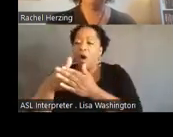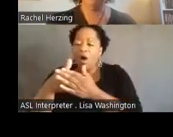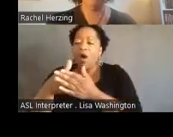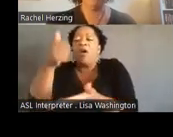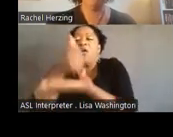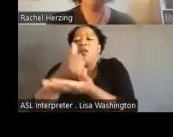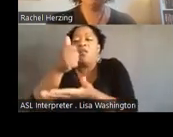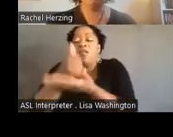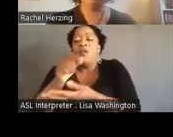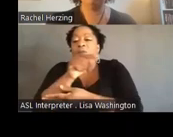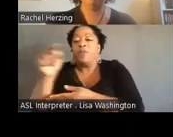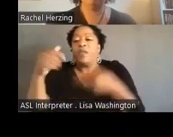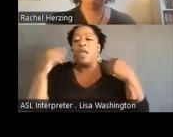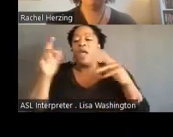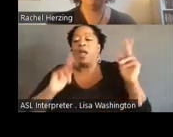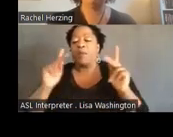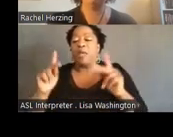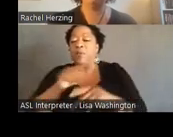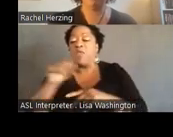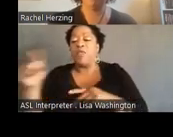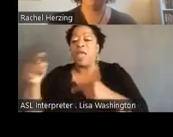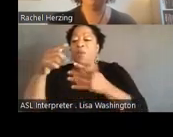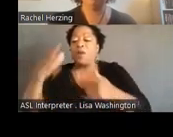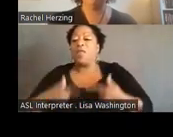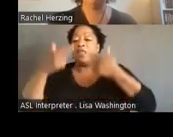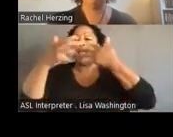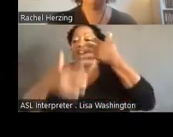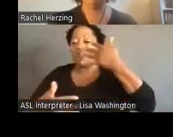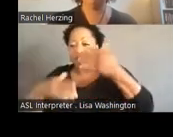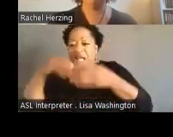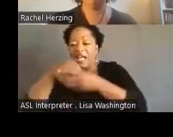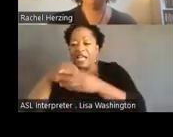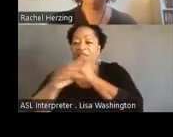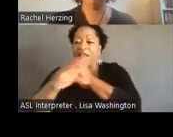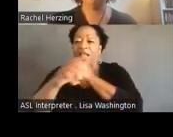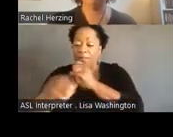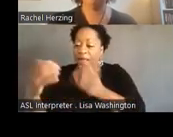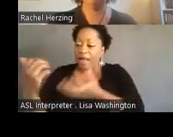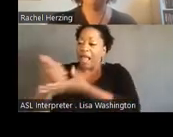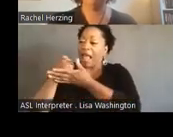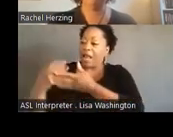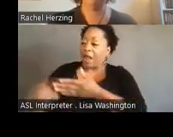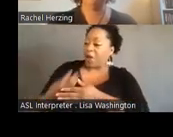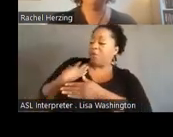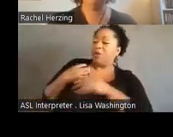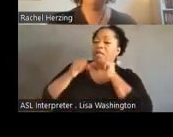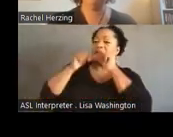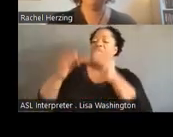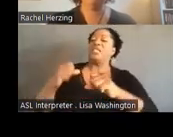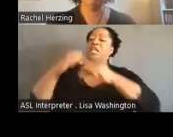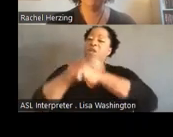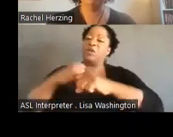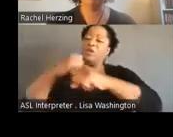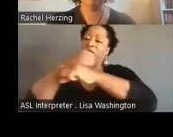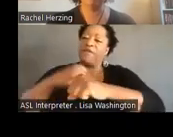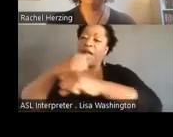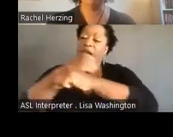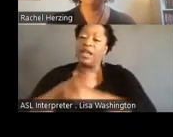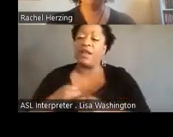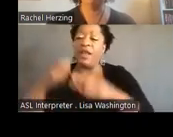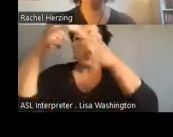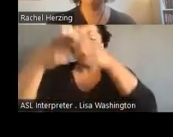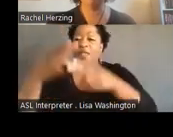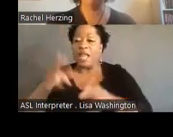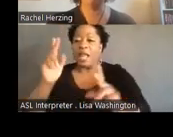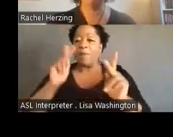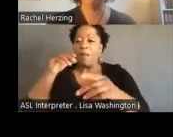They were the lifeblood of the campaign and they kept us fighting. And I also want to acknowledge the brave roles that the named people on